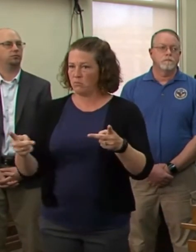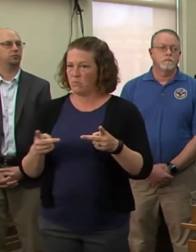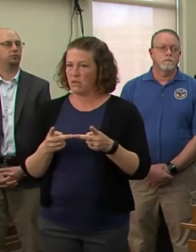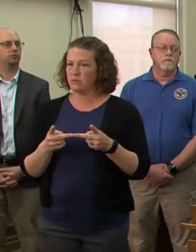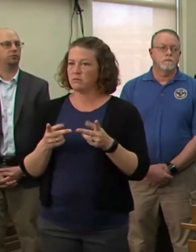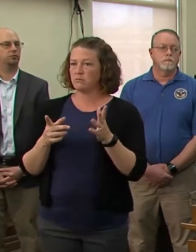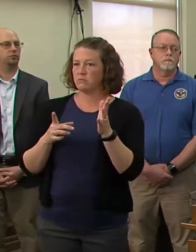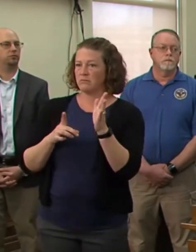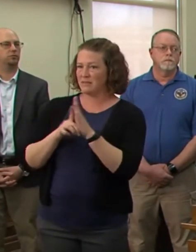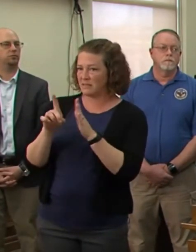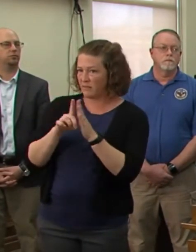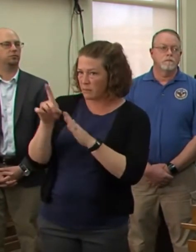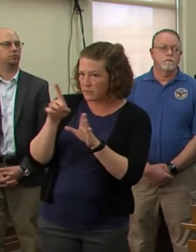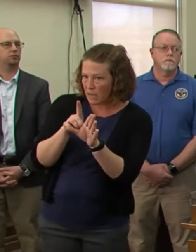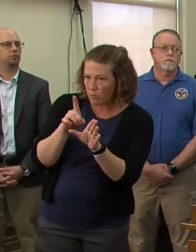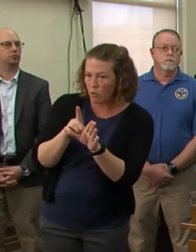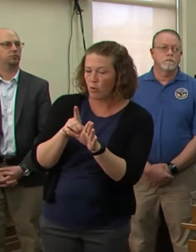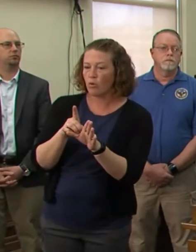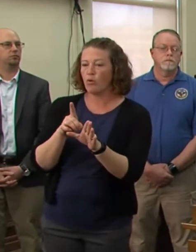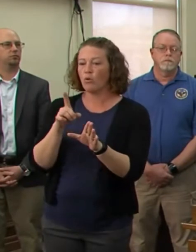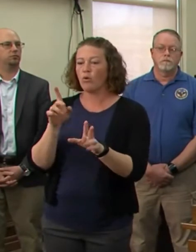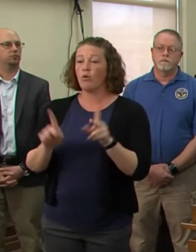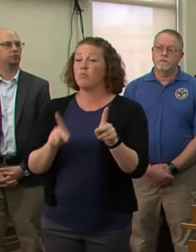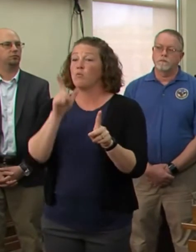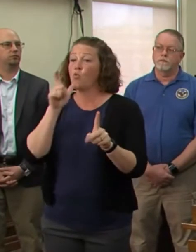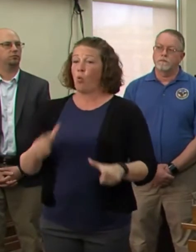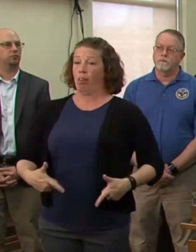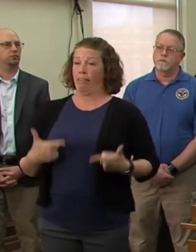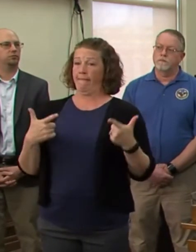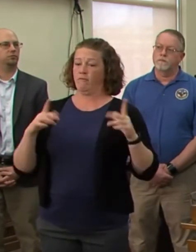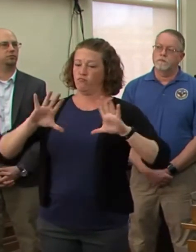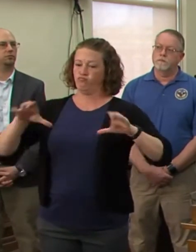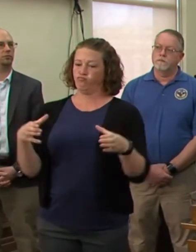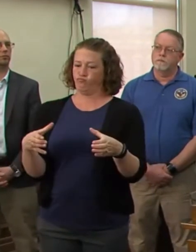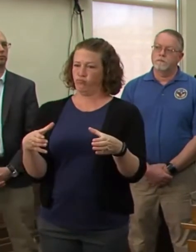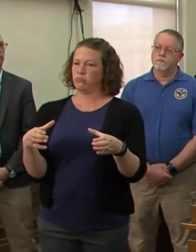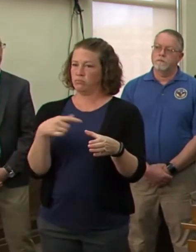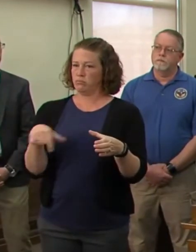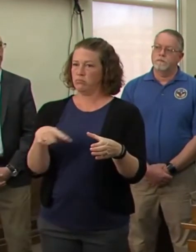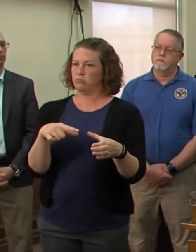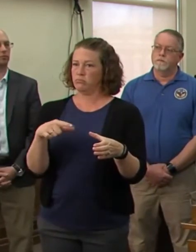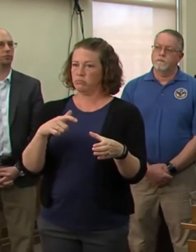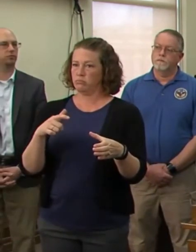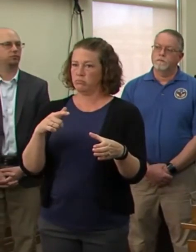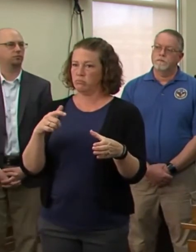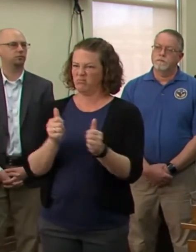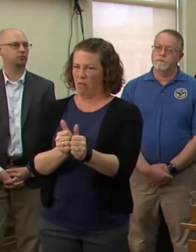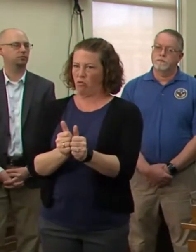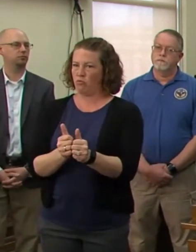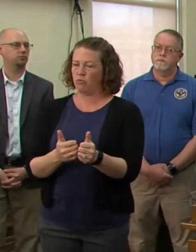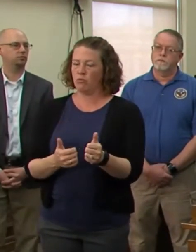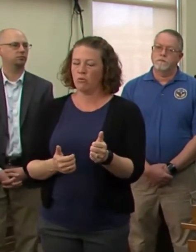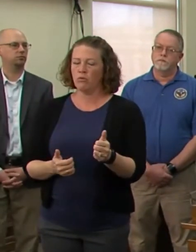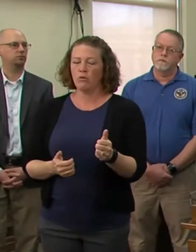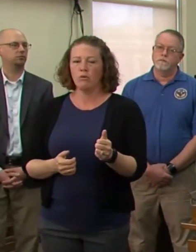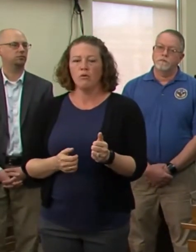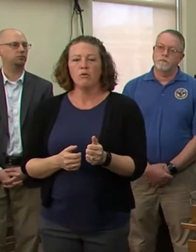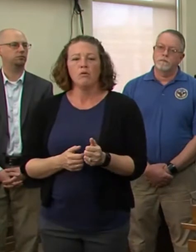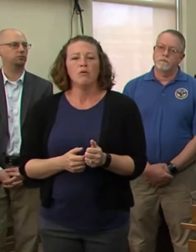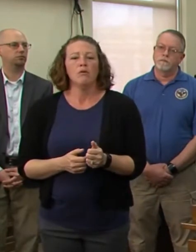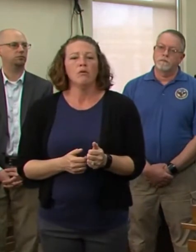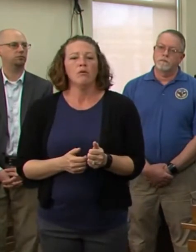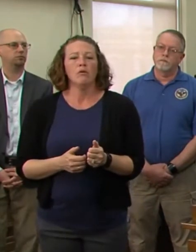congregate situations. And so on, um, we're trying to, um, set a tone for all the facilities